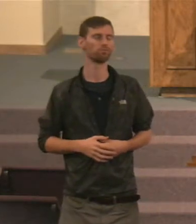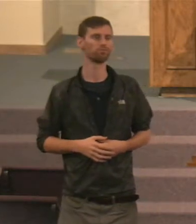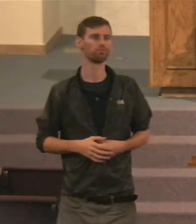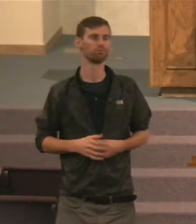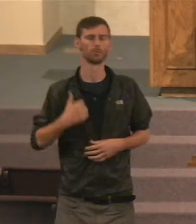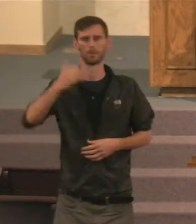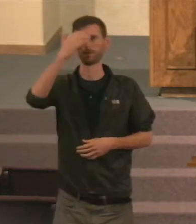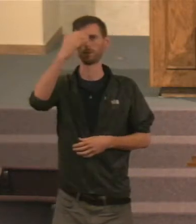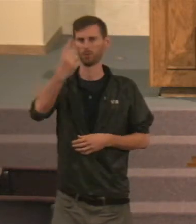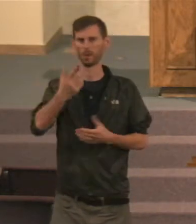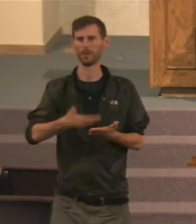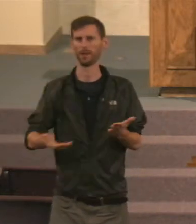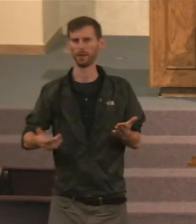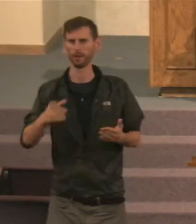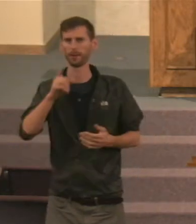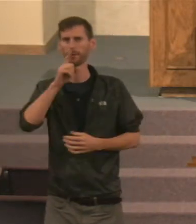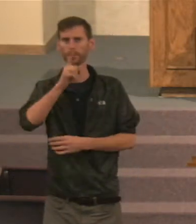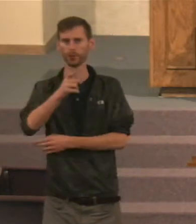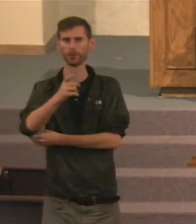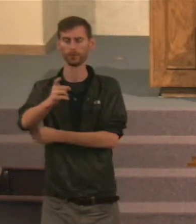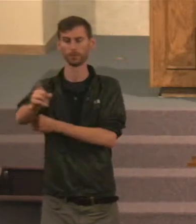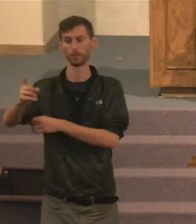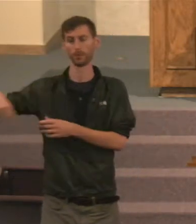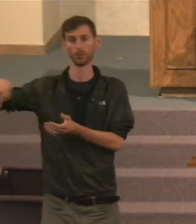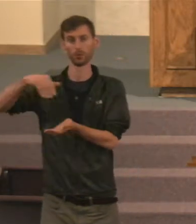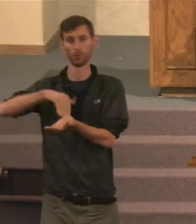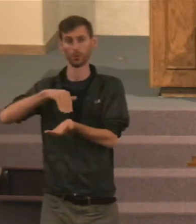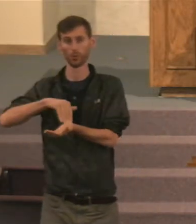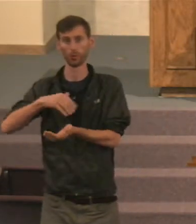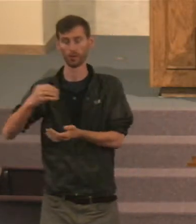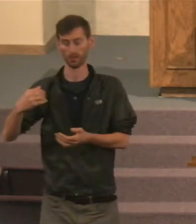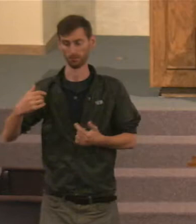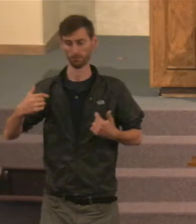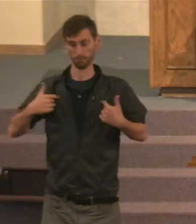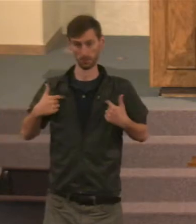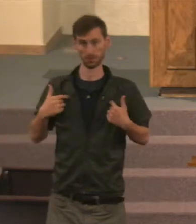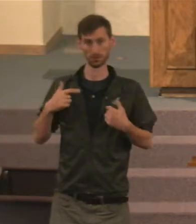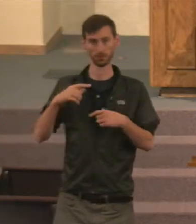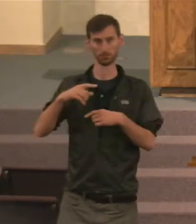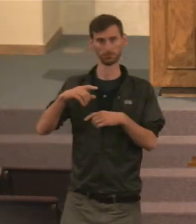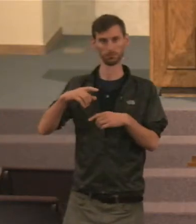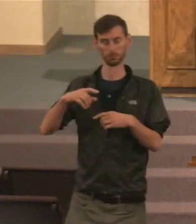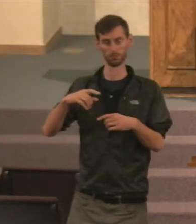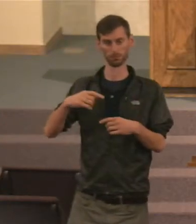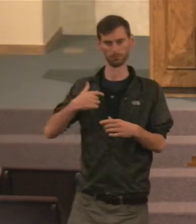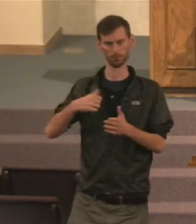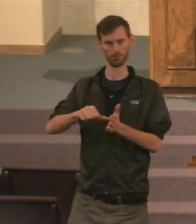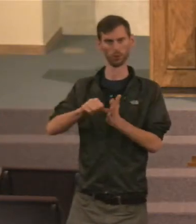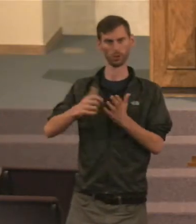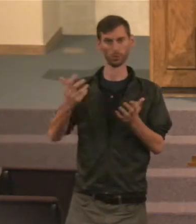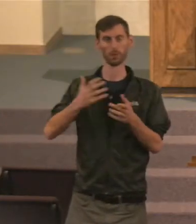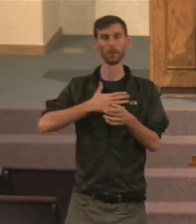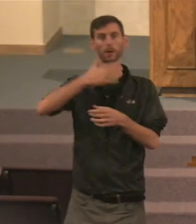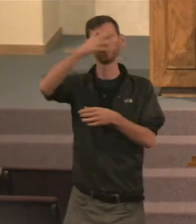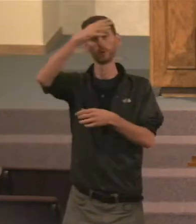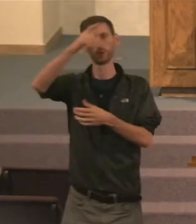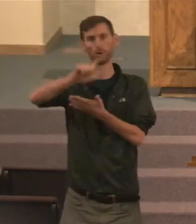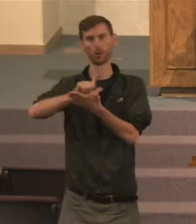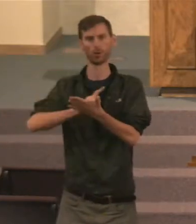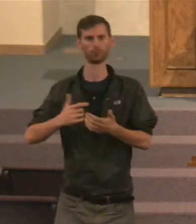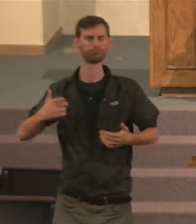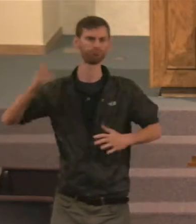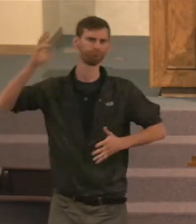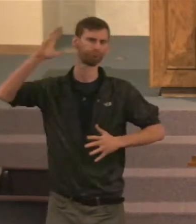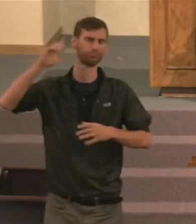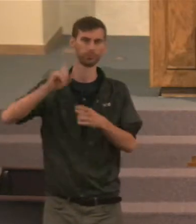I know one of things that really impressed the doctors and impressed me about my father-in-law. He lived to be 93. He never lost his